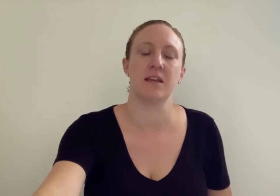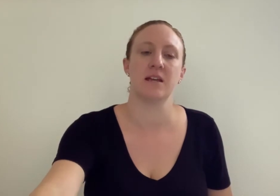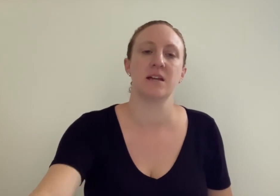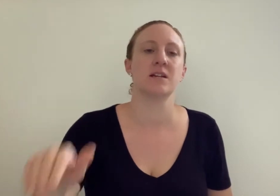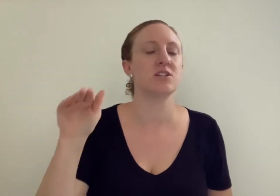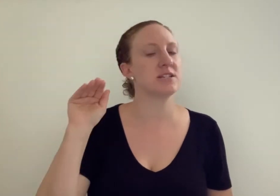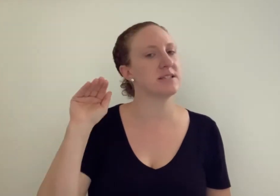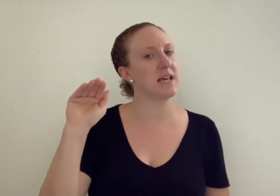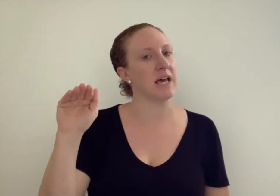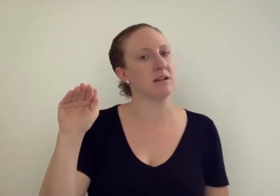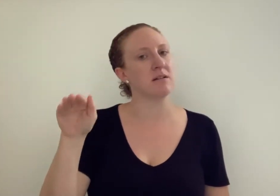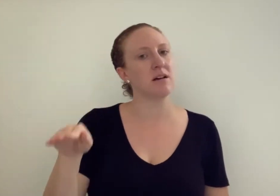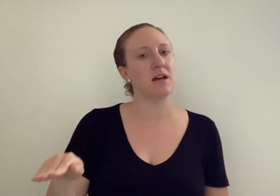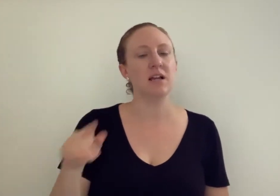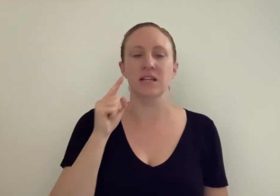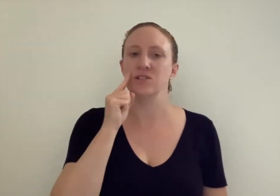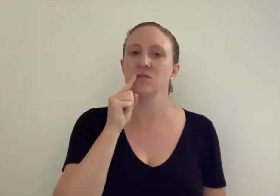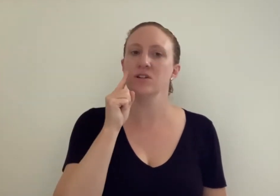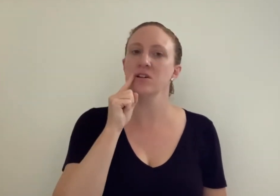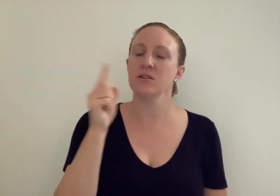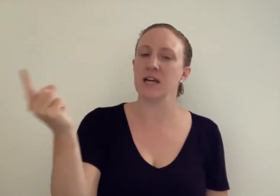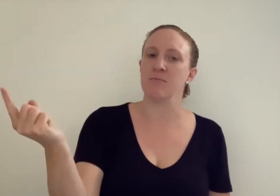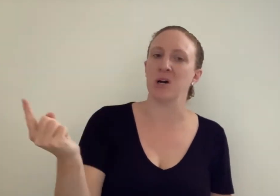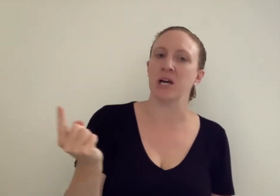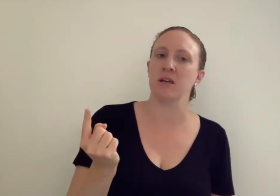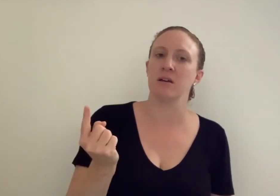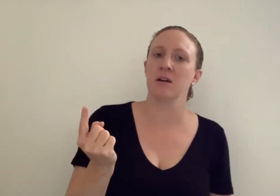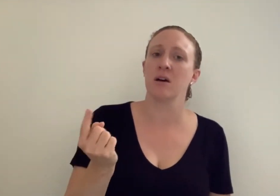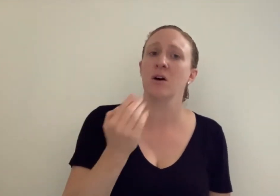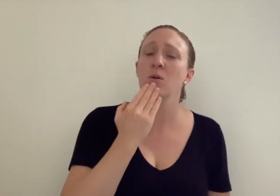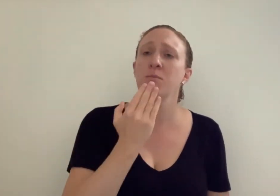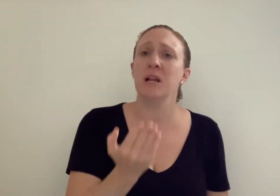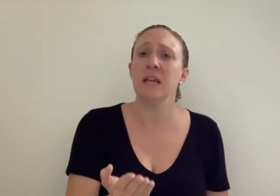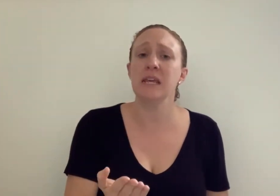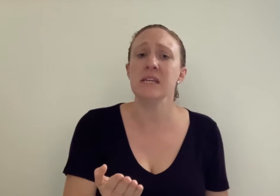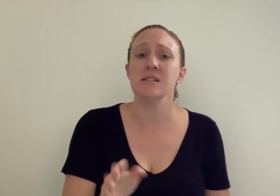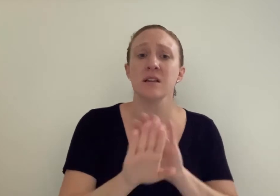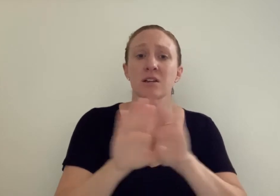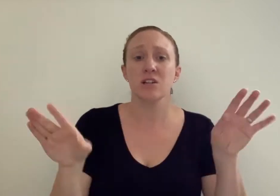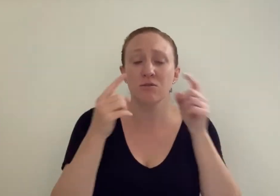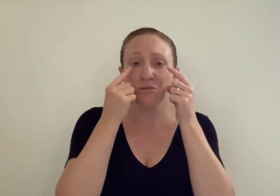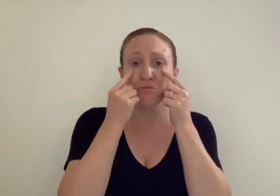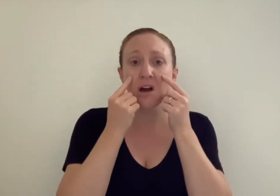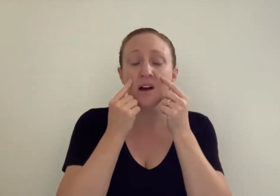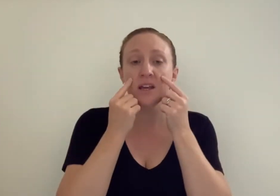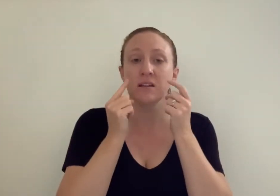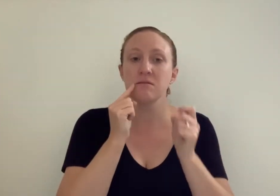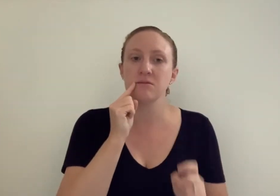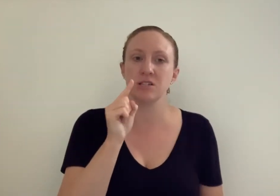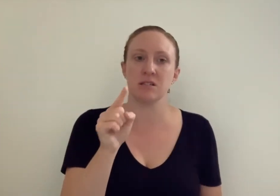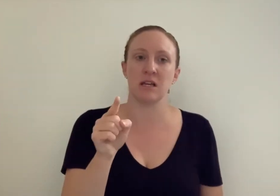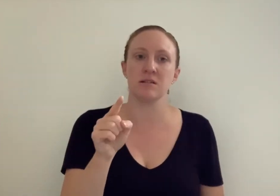Just then, a little girl came by. Oh please, don't cry, she said.